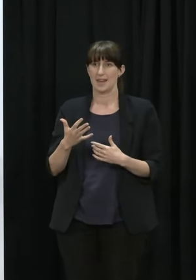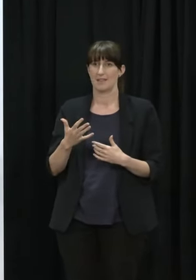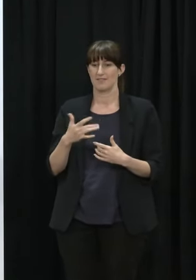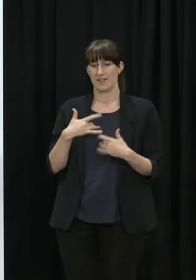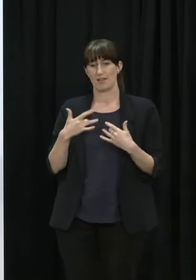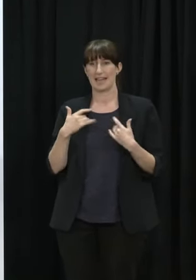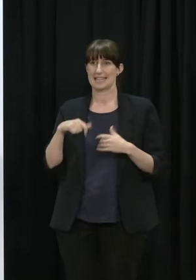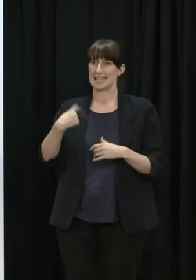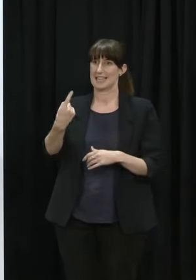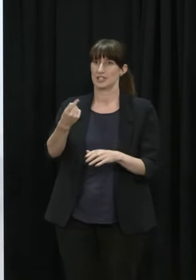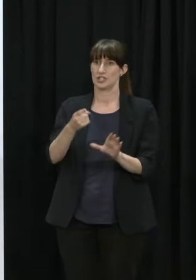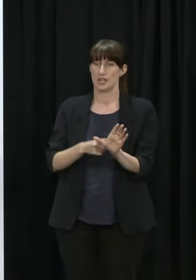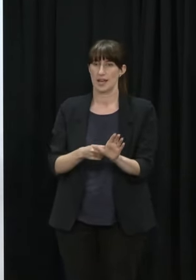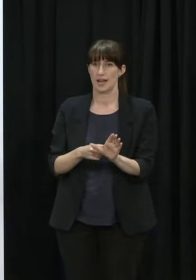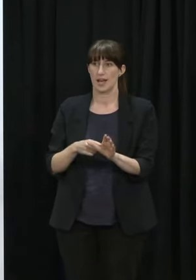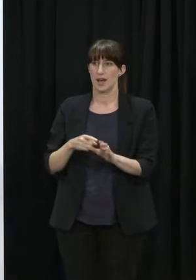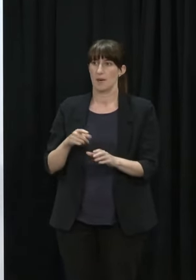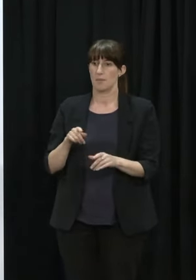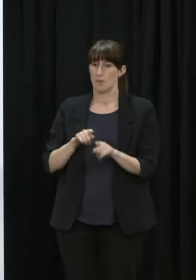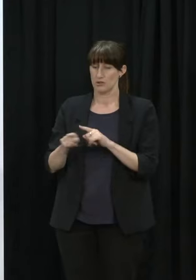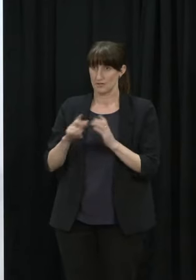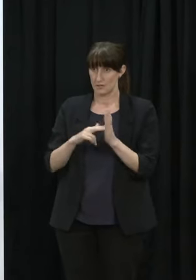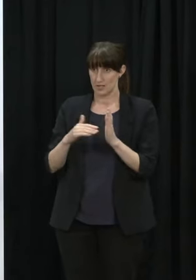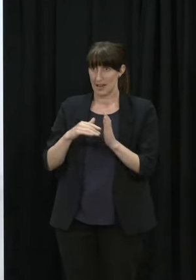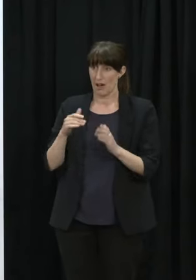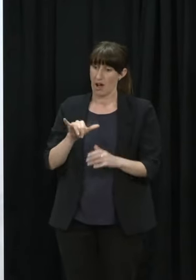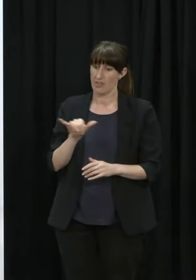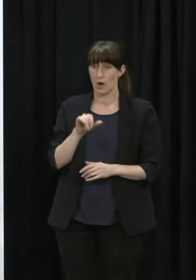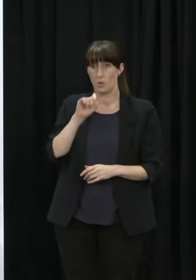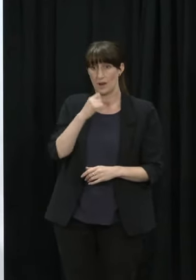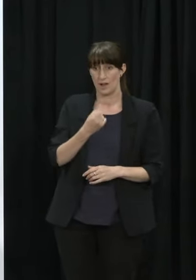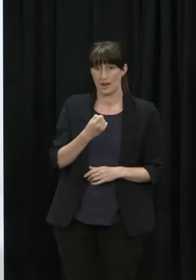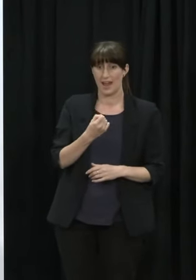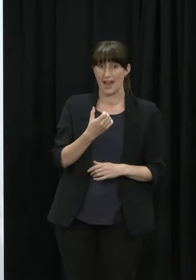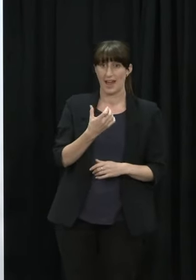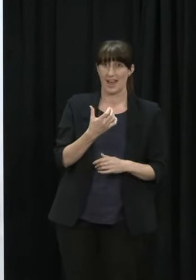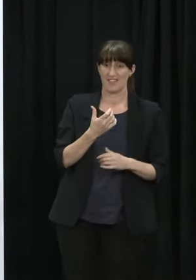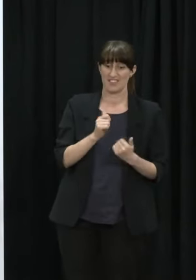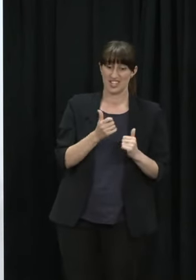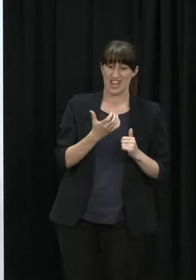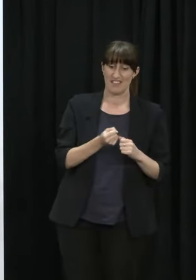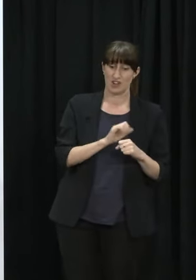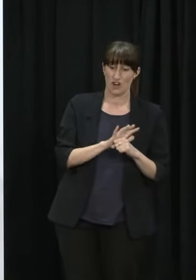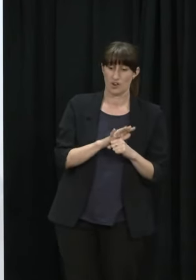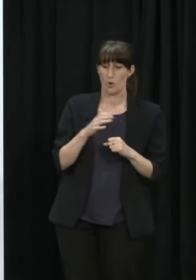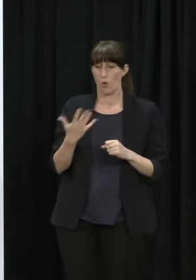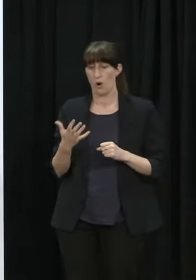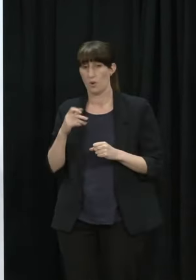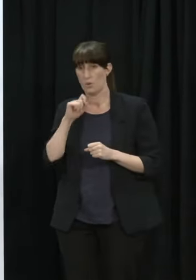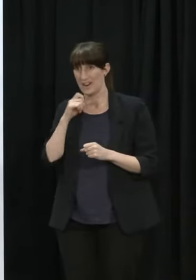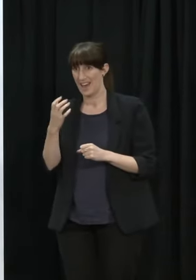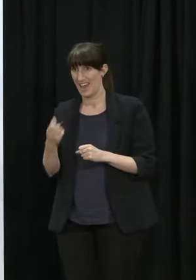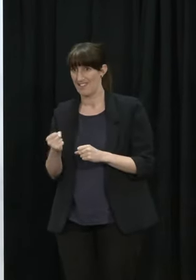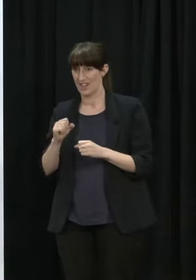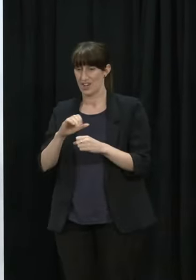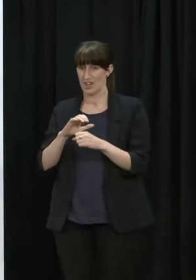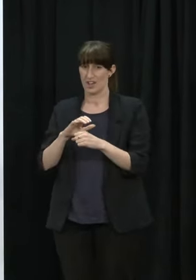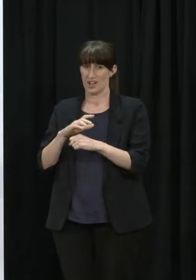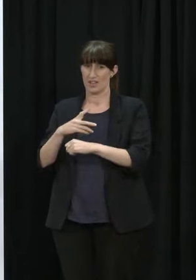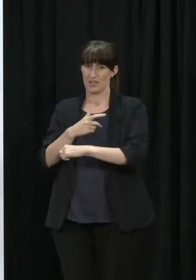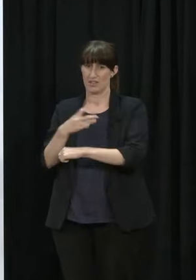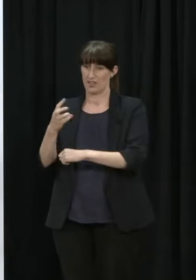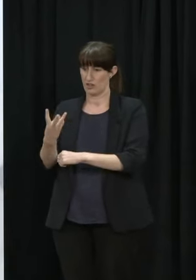Omicron look I don't know maybe Dr Town might want to provide a comment on